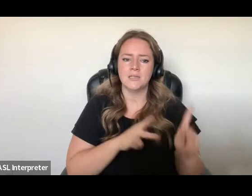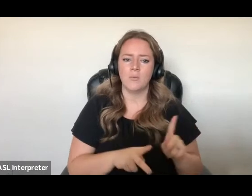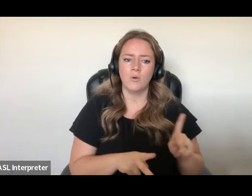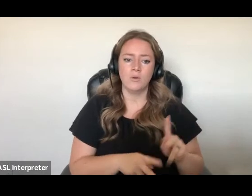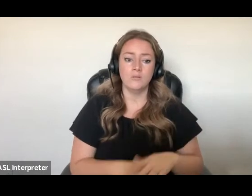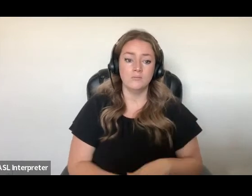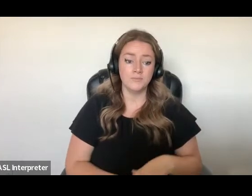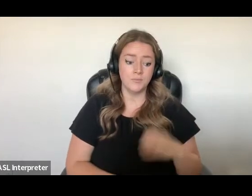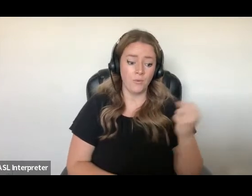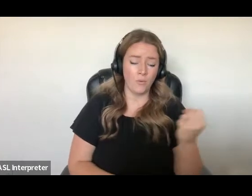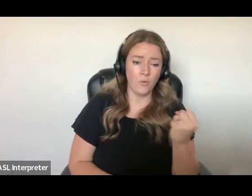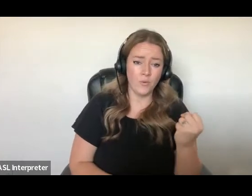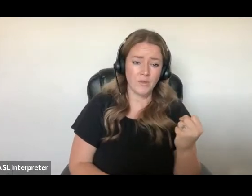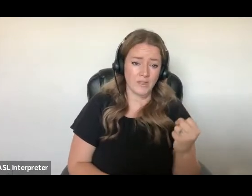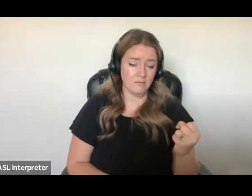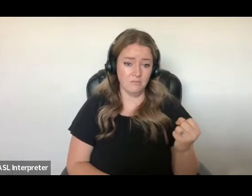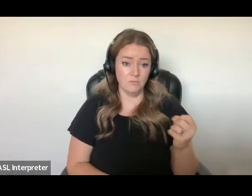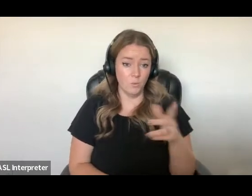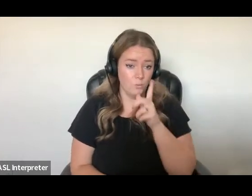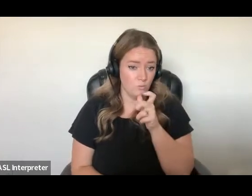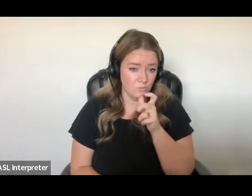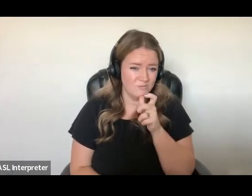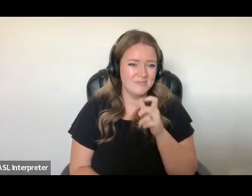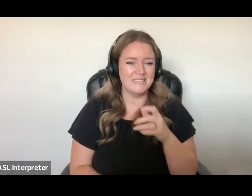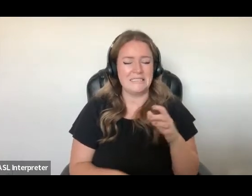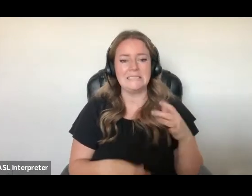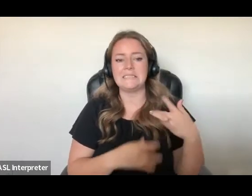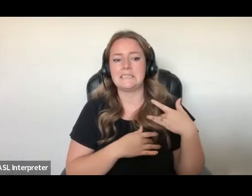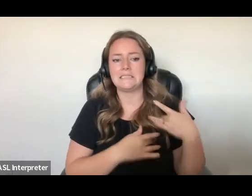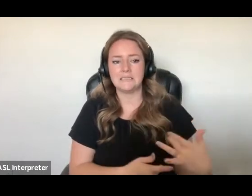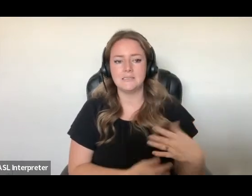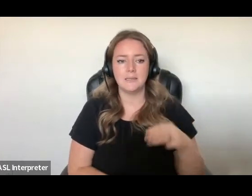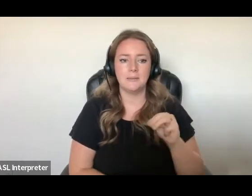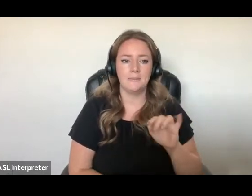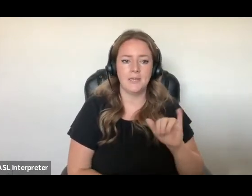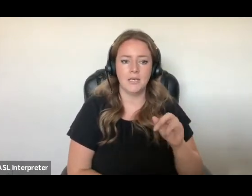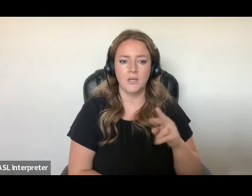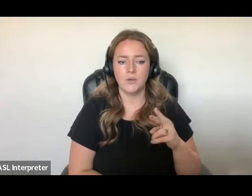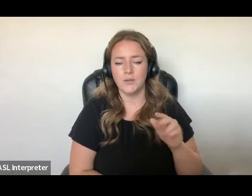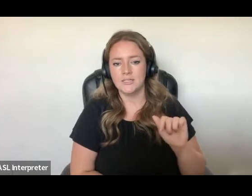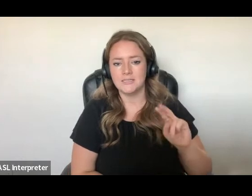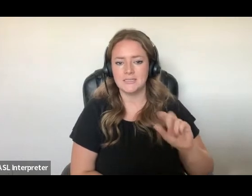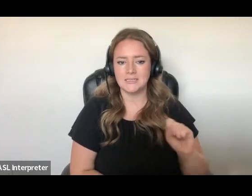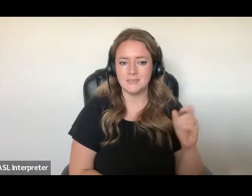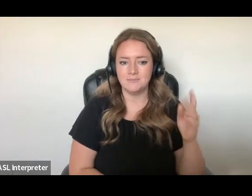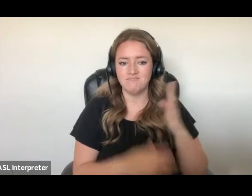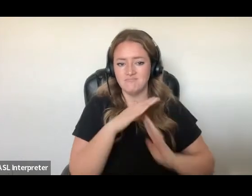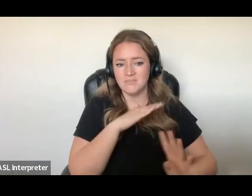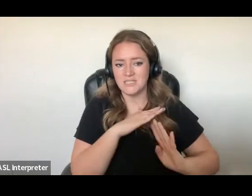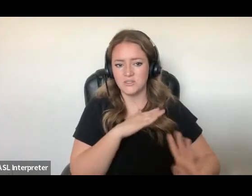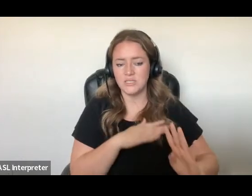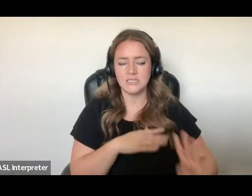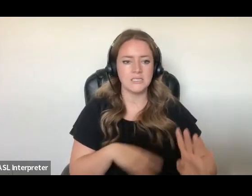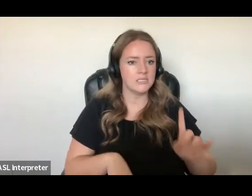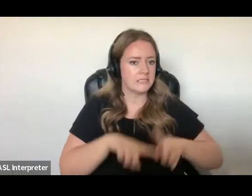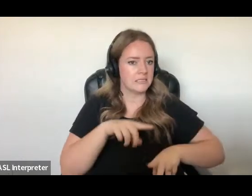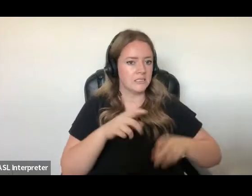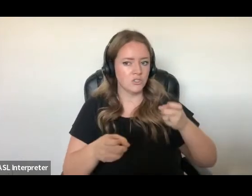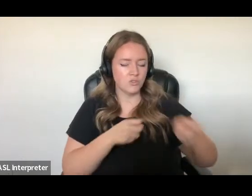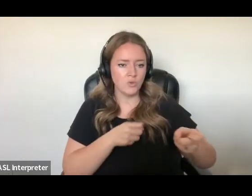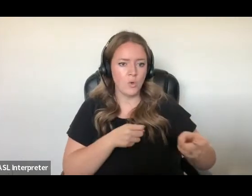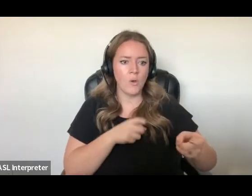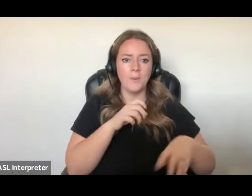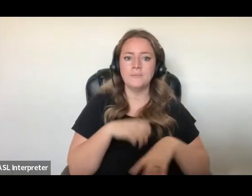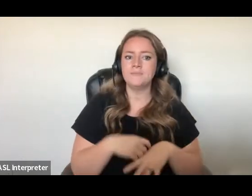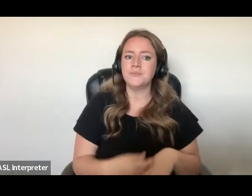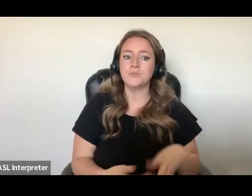penalize migrants who are unable to maintain or restore their status, often for reasons well beyond their control. This includes being victim of fraud by